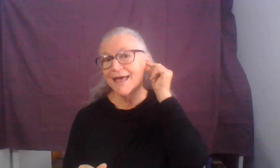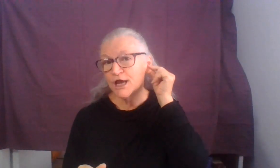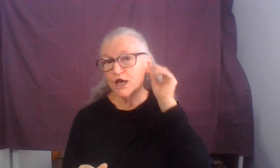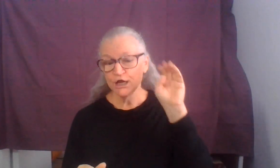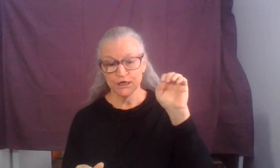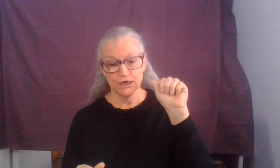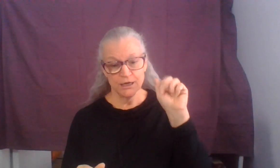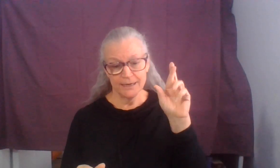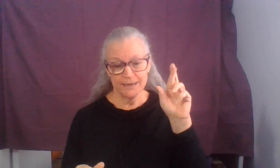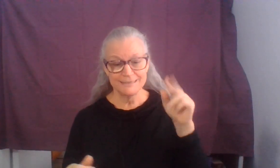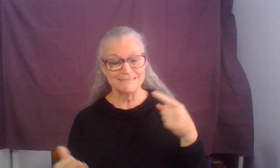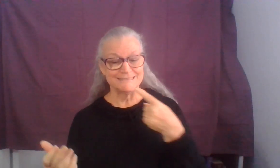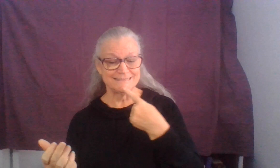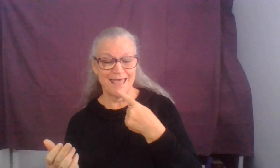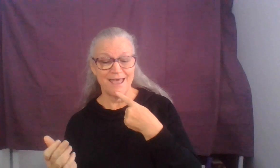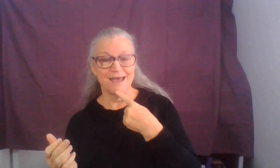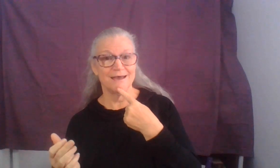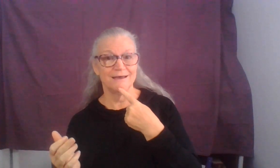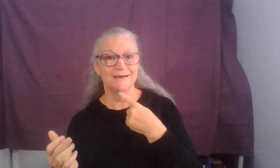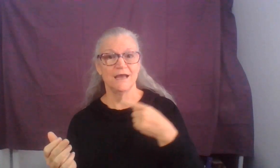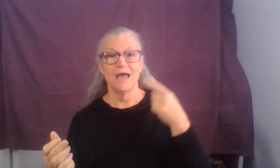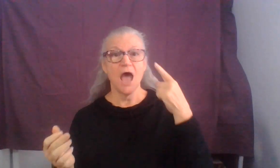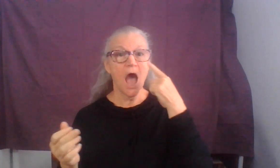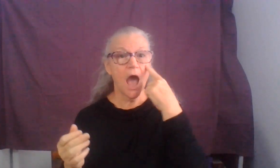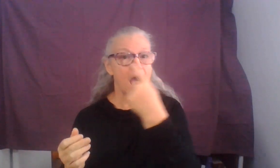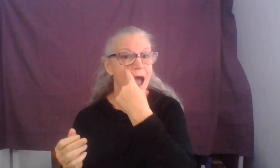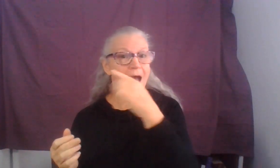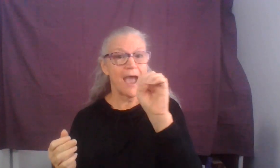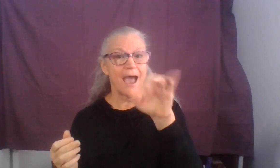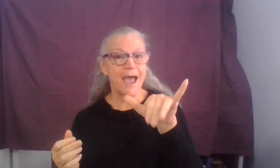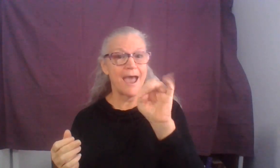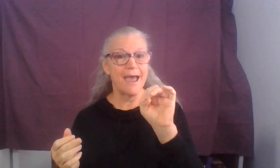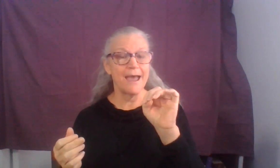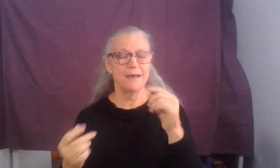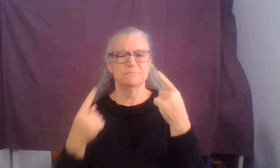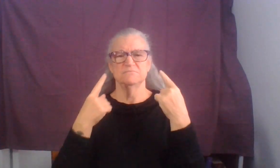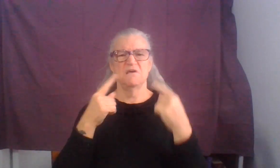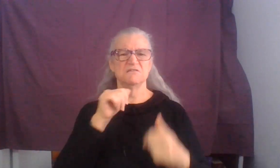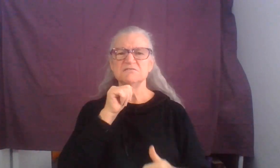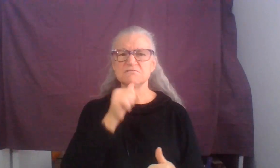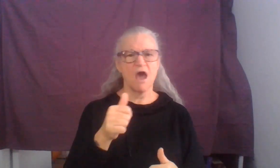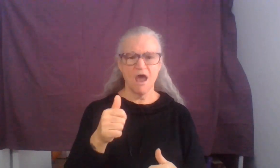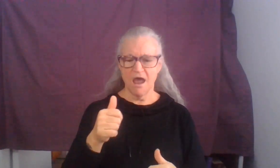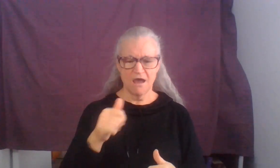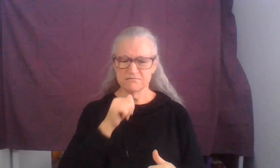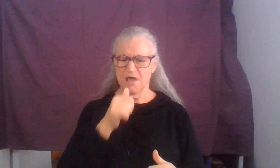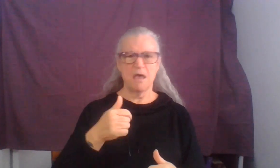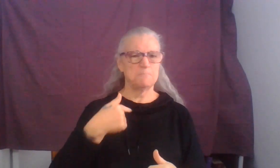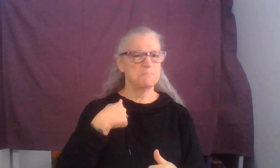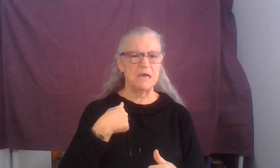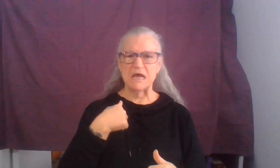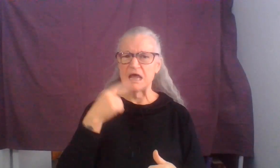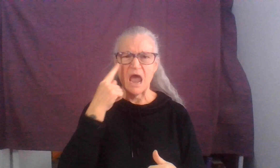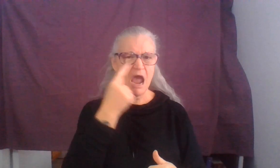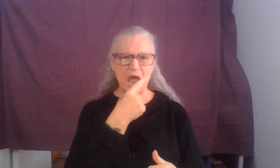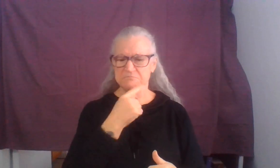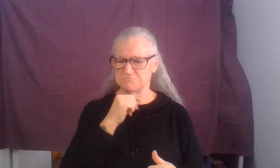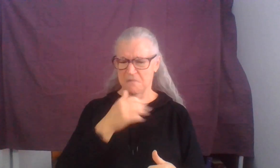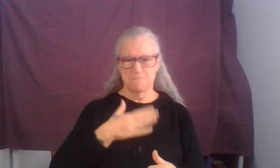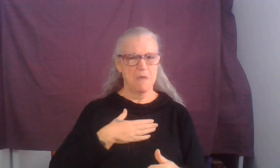it does not for this reason belong any less to the body. Or if an ear should say, because I am not an eye,